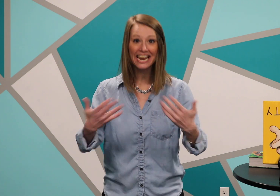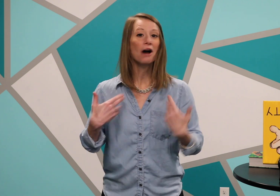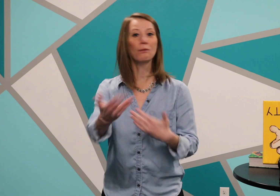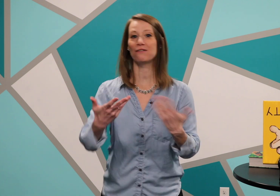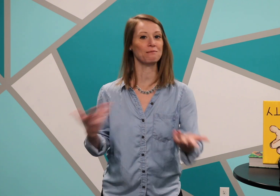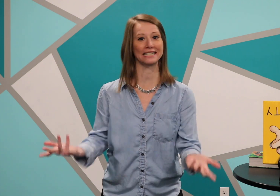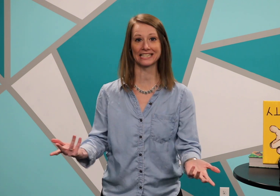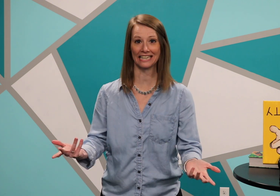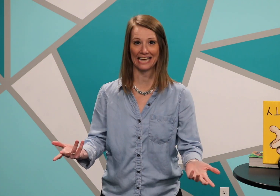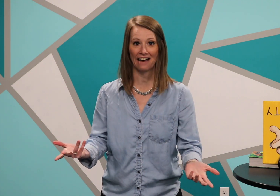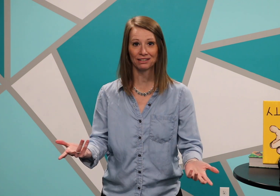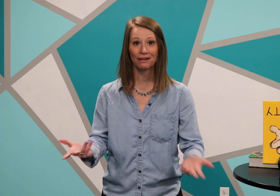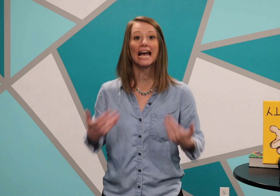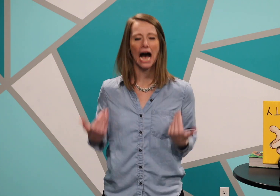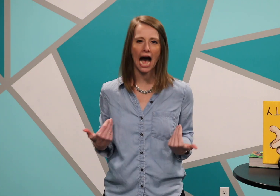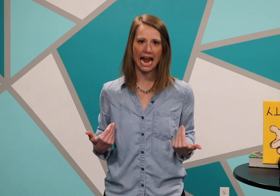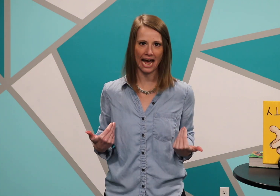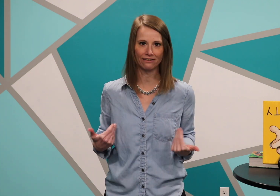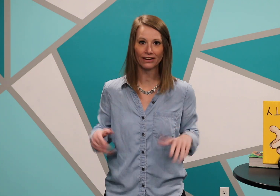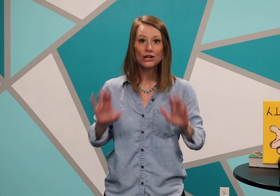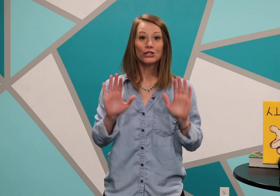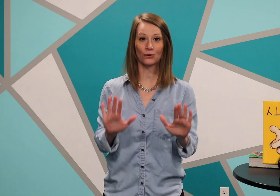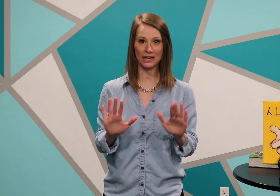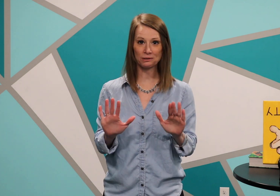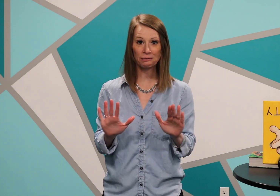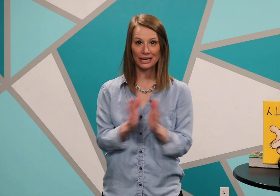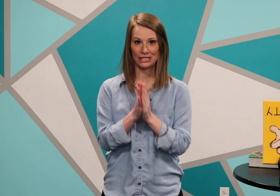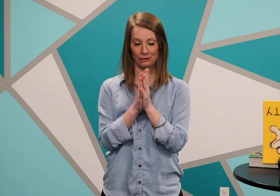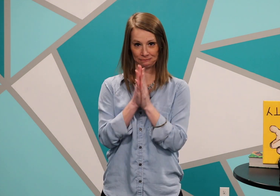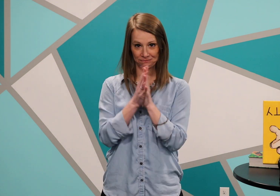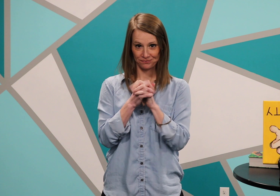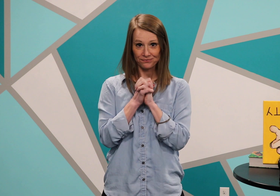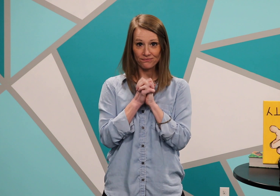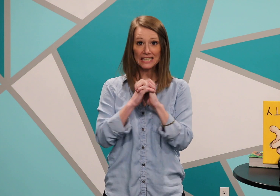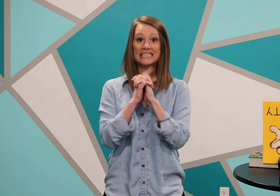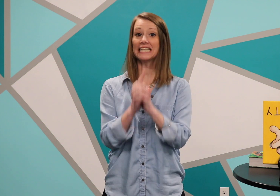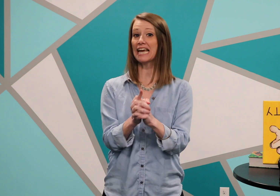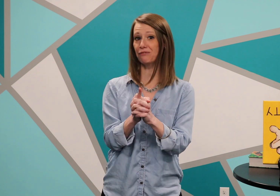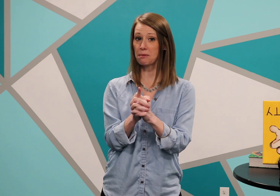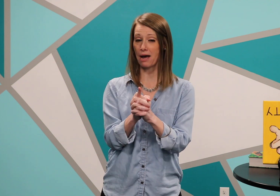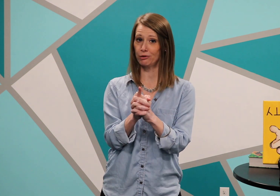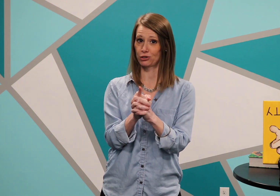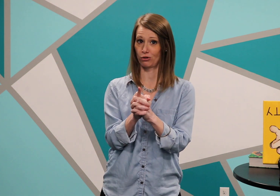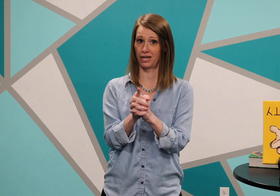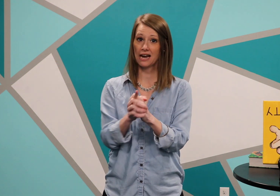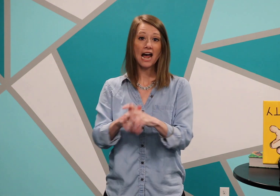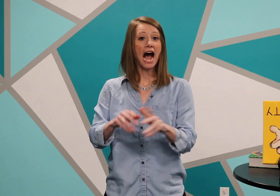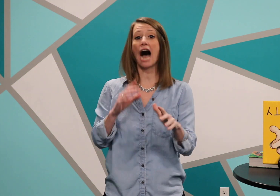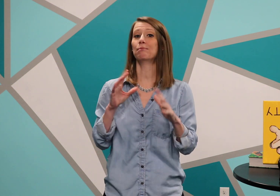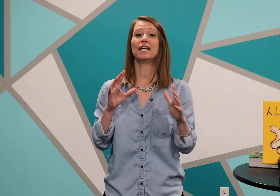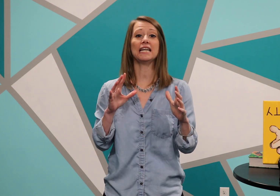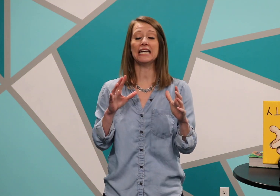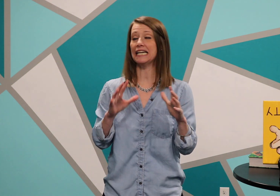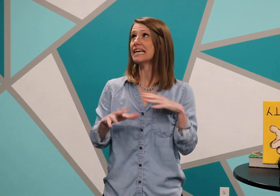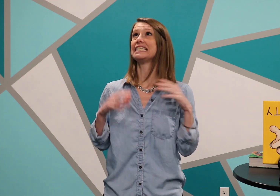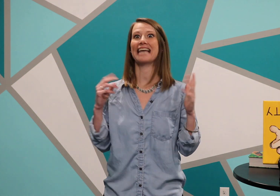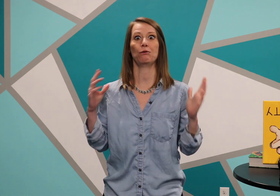We've missed this, haven't we? I have. So here's what we're going to do. Today for the Bible story I'm going to need sound